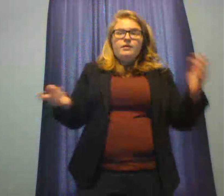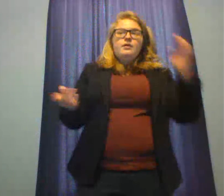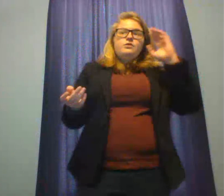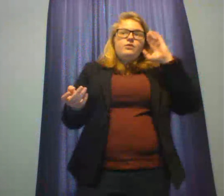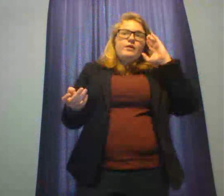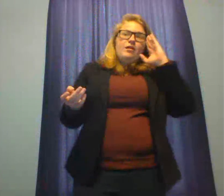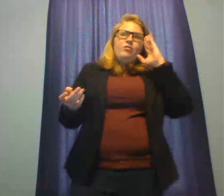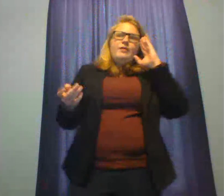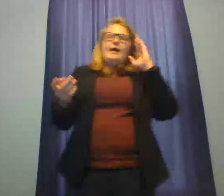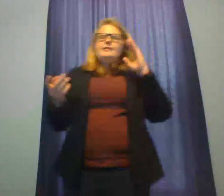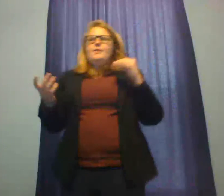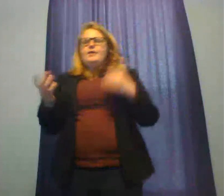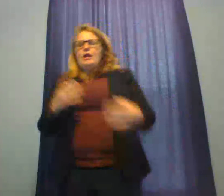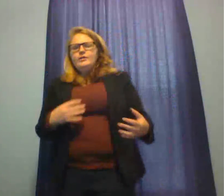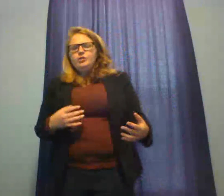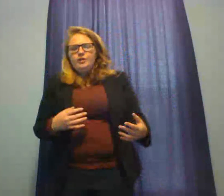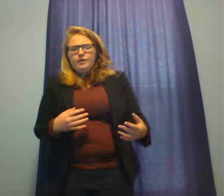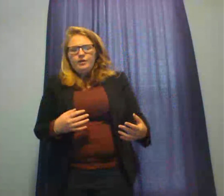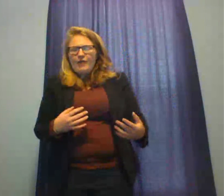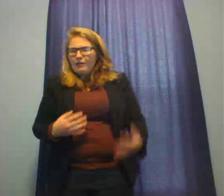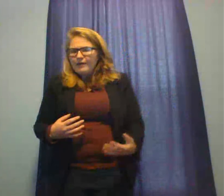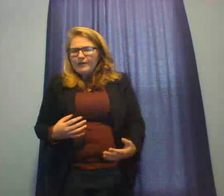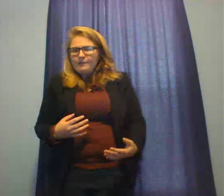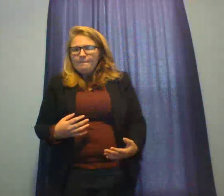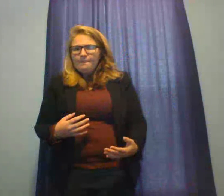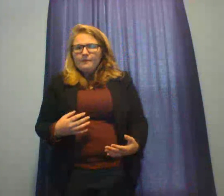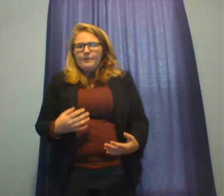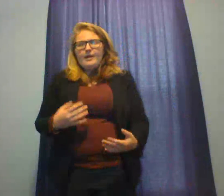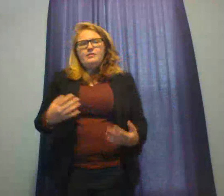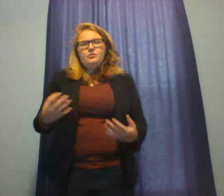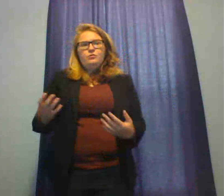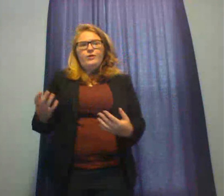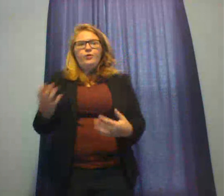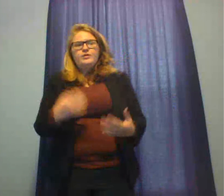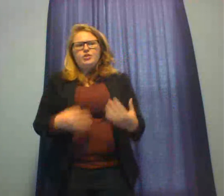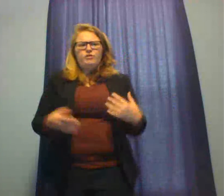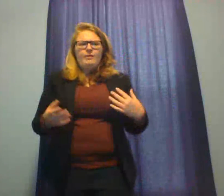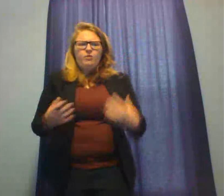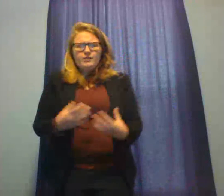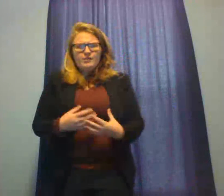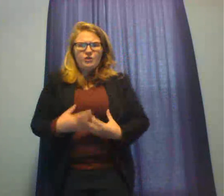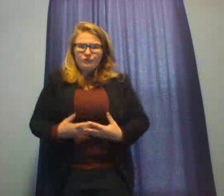So it not only adds to my knowledge of outlining, but adds to the organization of my thoughts in general.